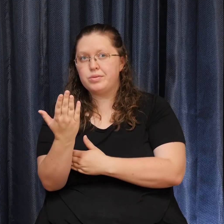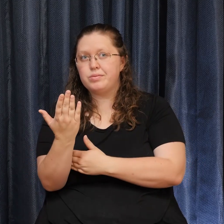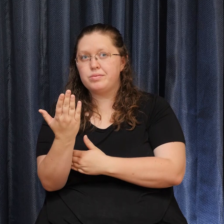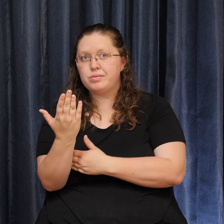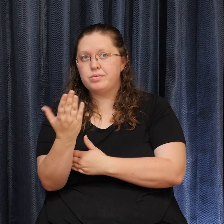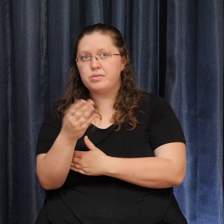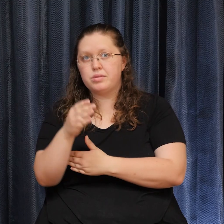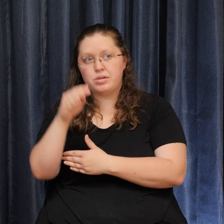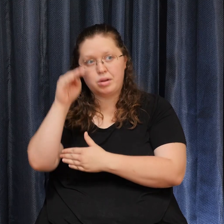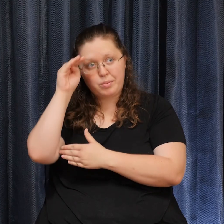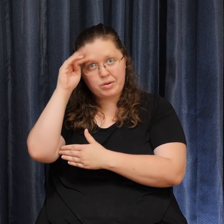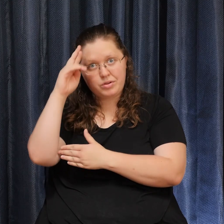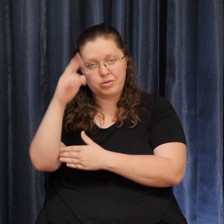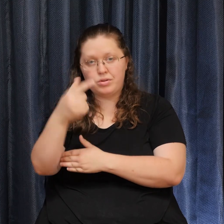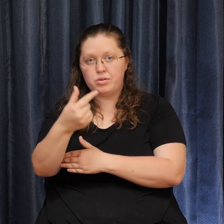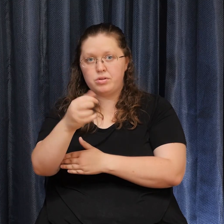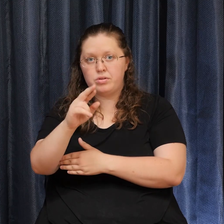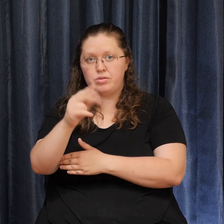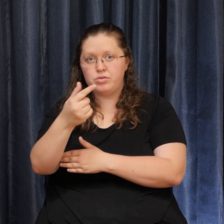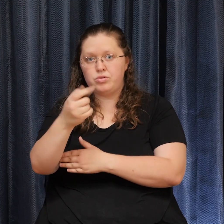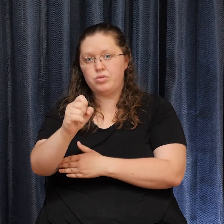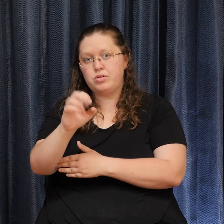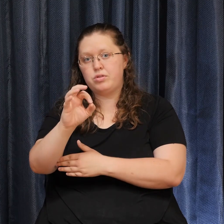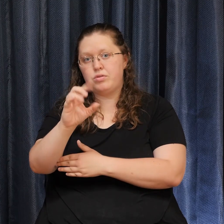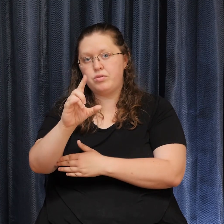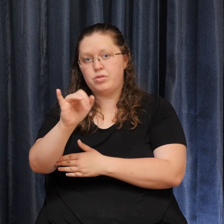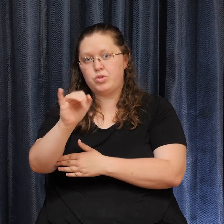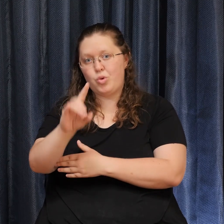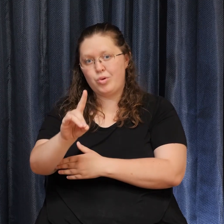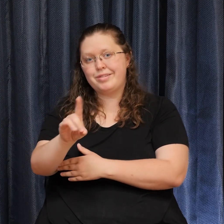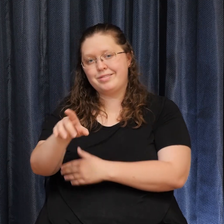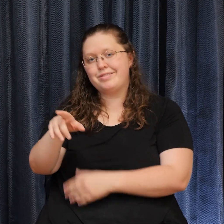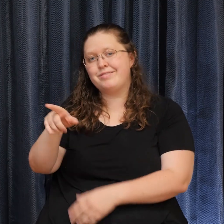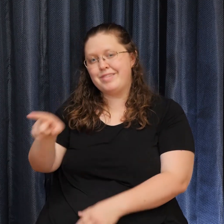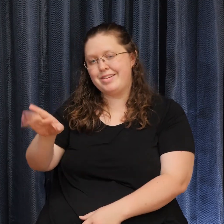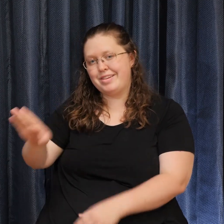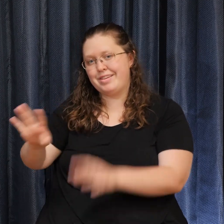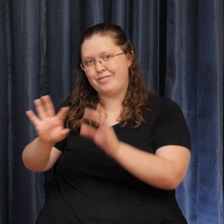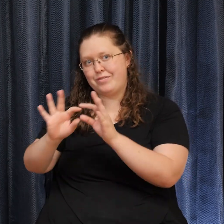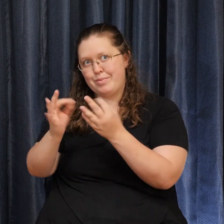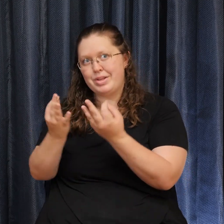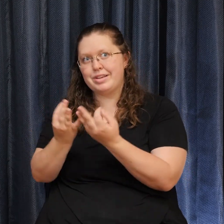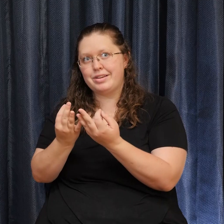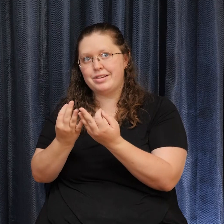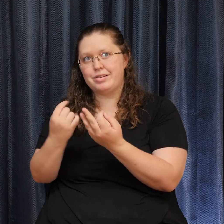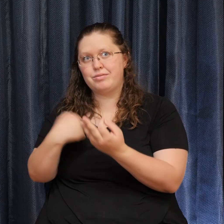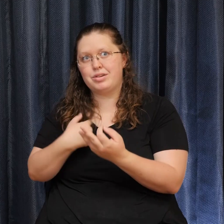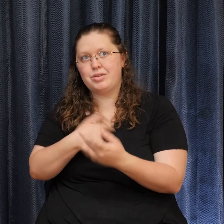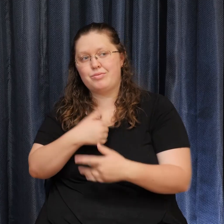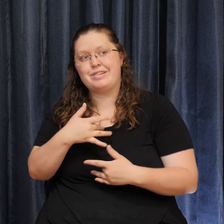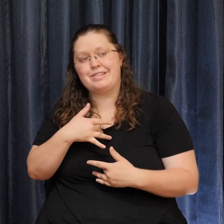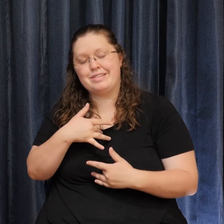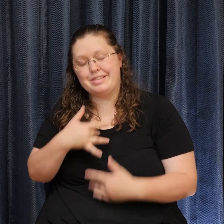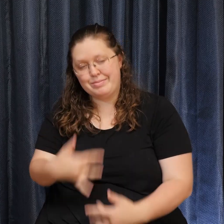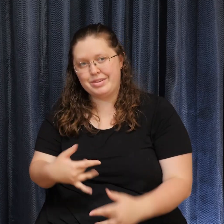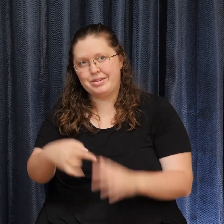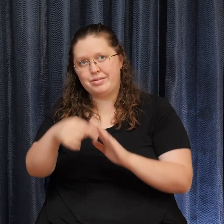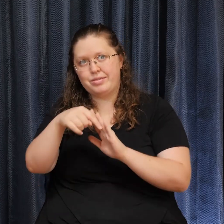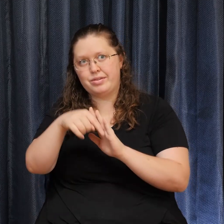Floyd and his family. And in the piece where we would typically be going deeper, we're going to be doing what